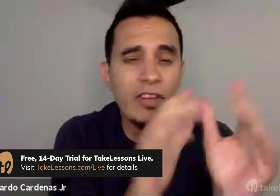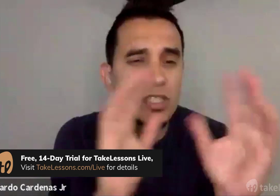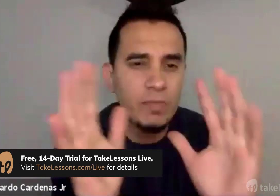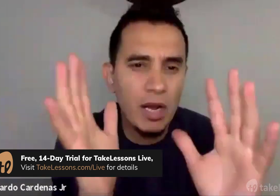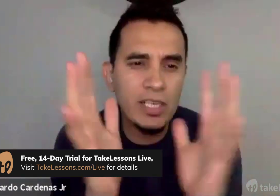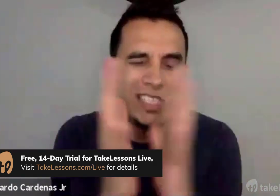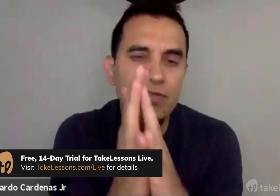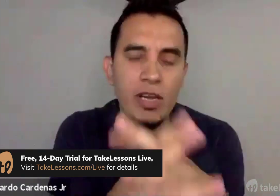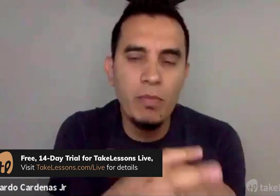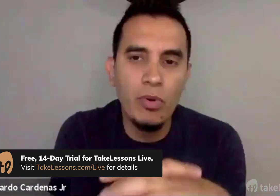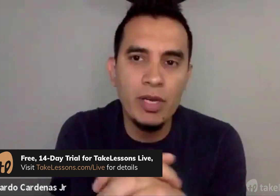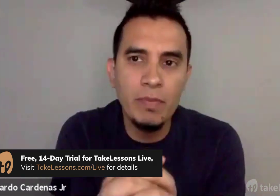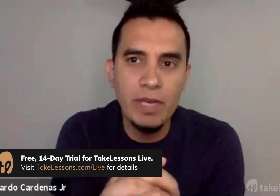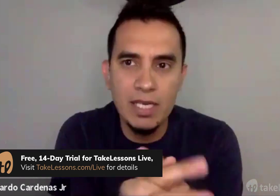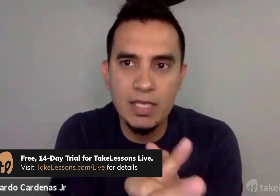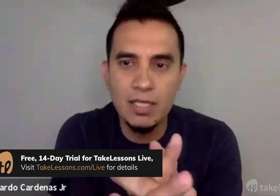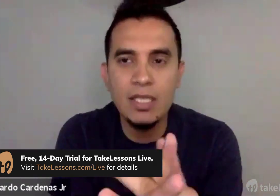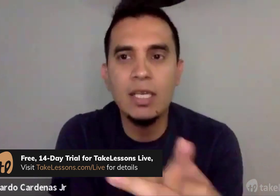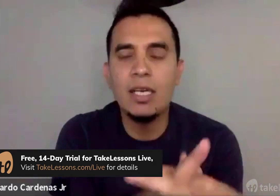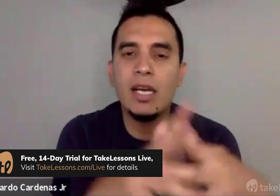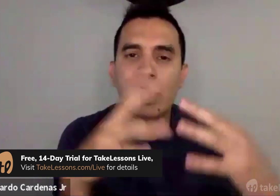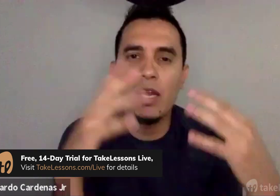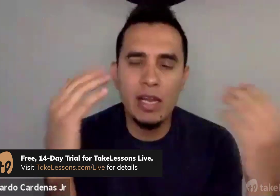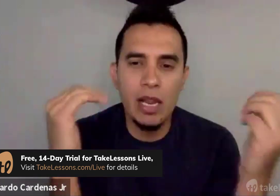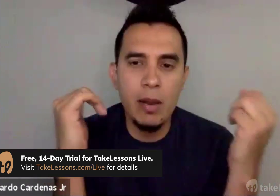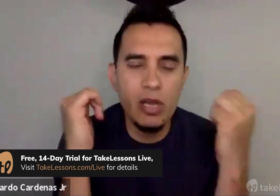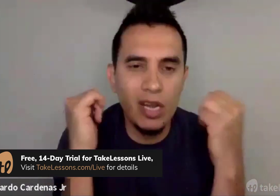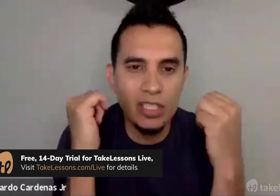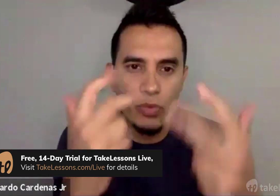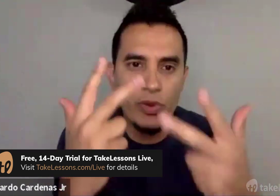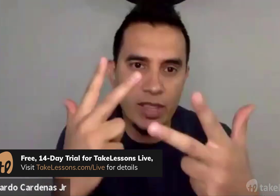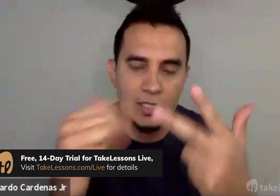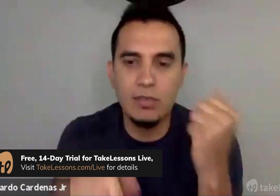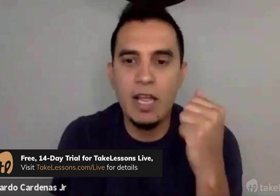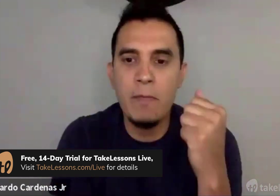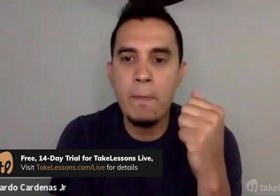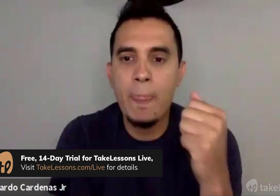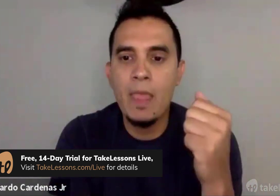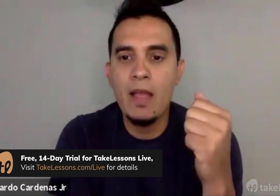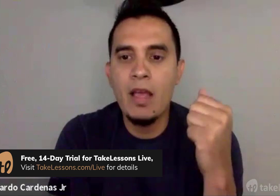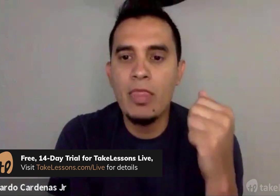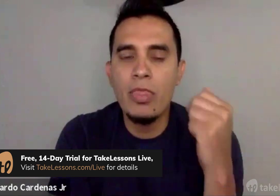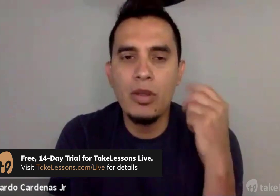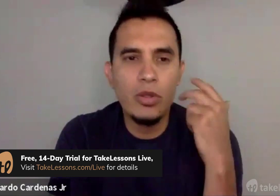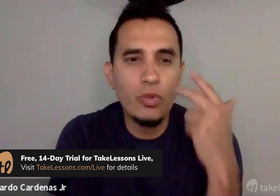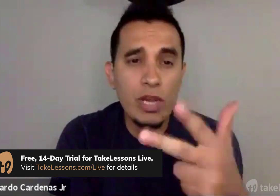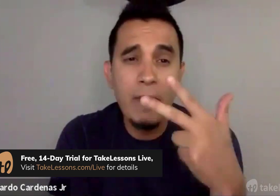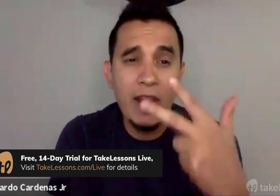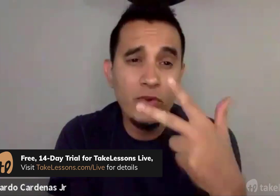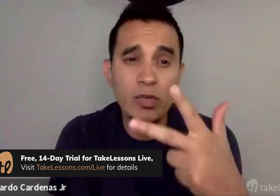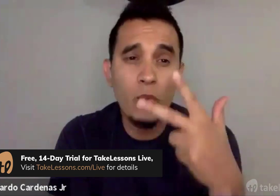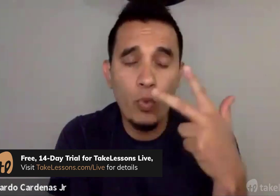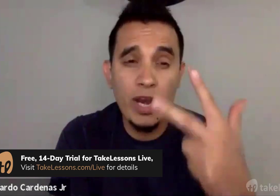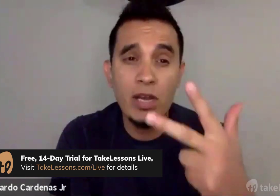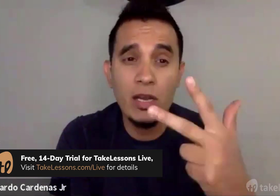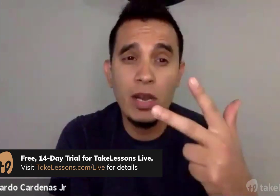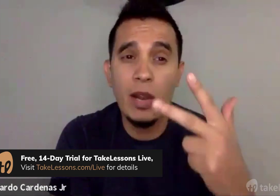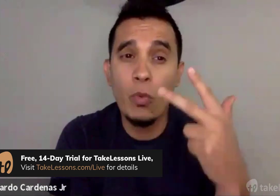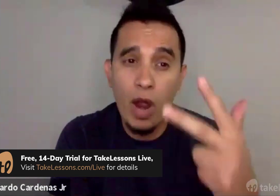Fingerspelling is very important because it does three things, okay? Three main reasons when and why